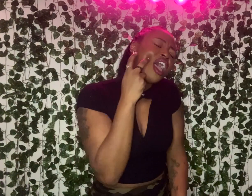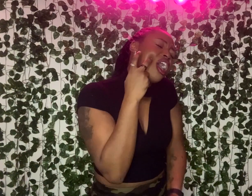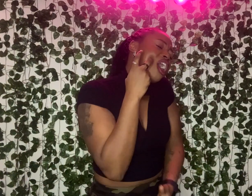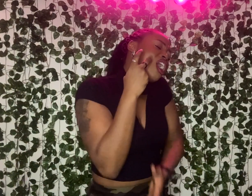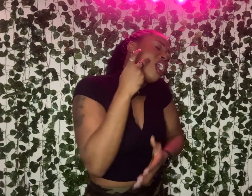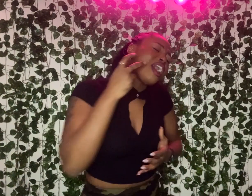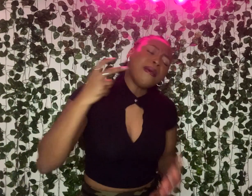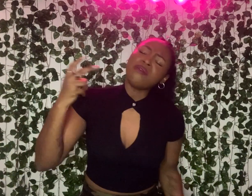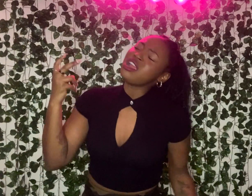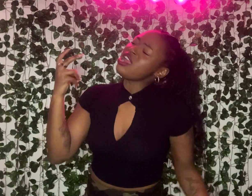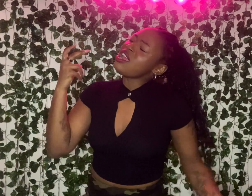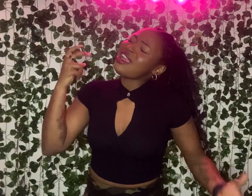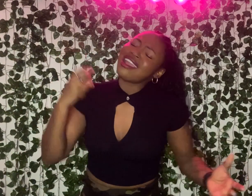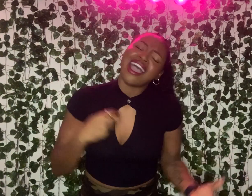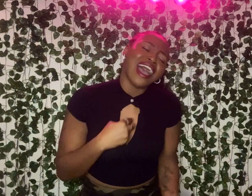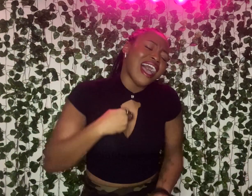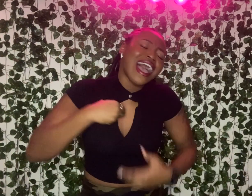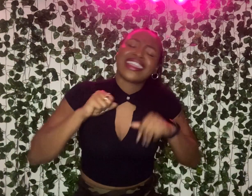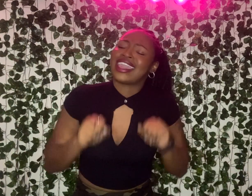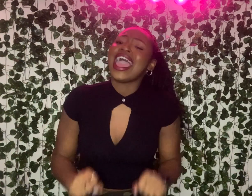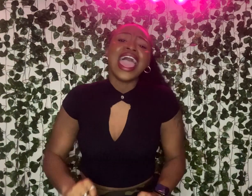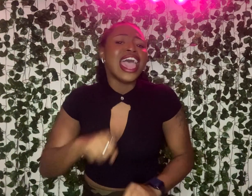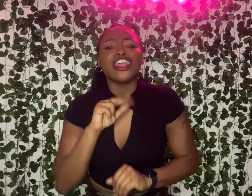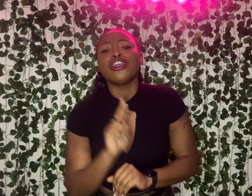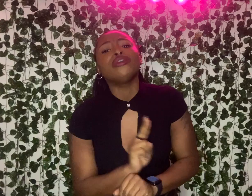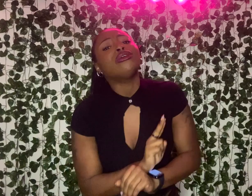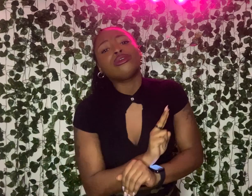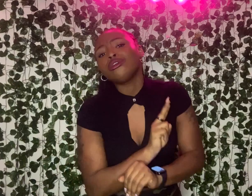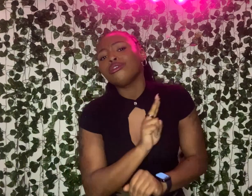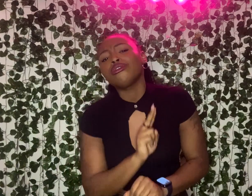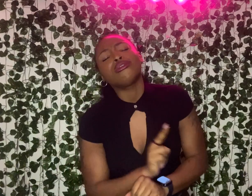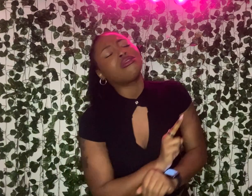memory I can use.